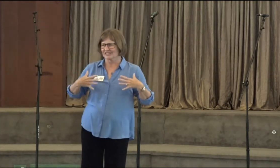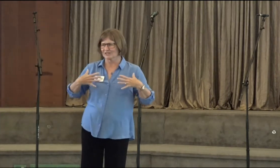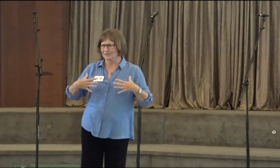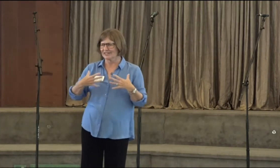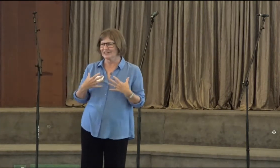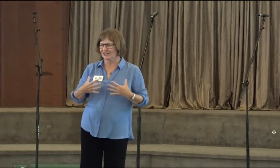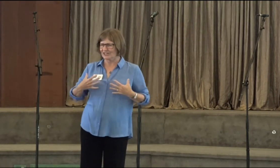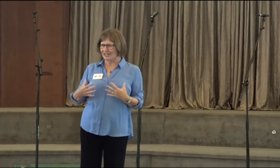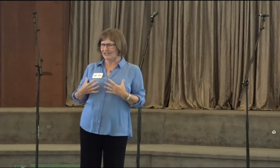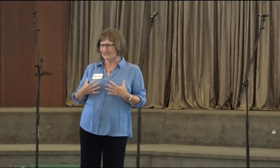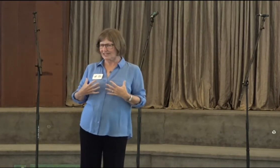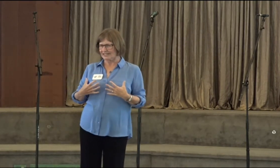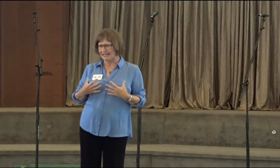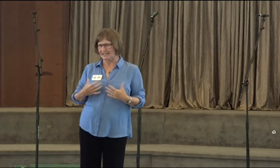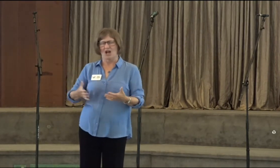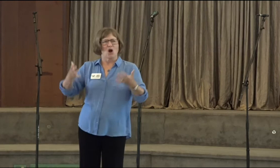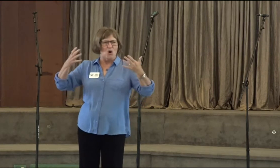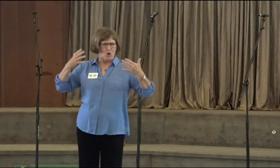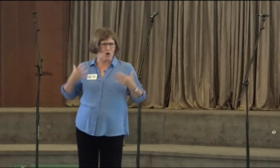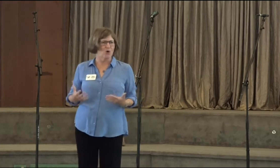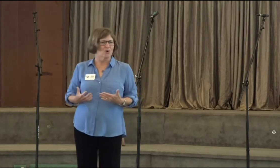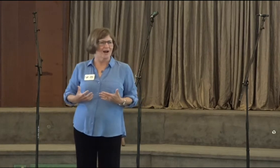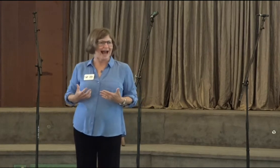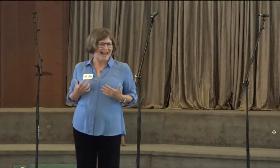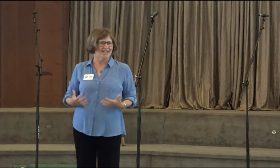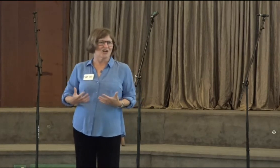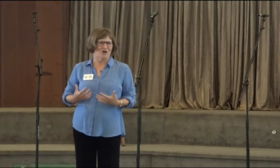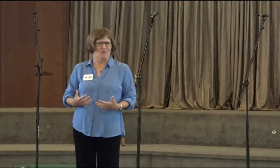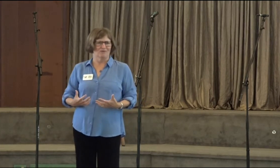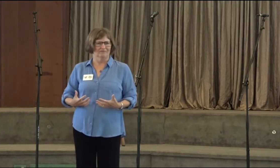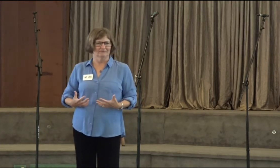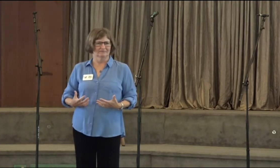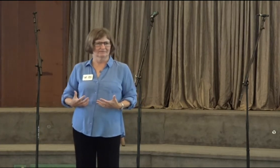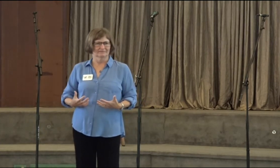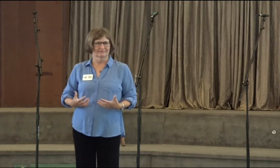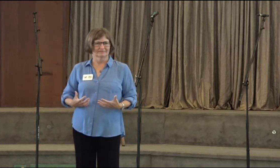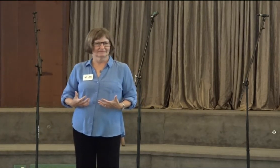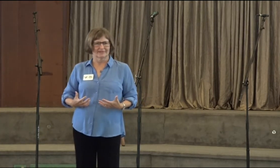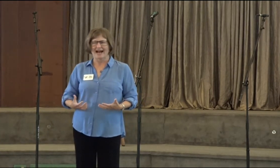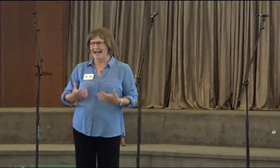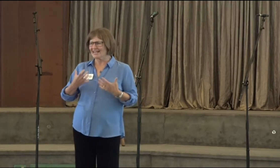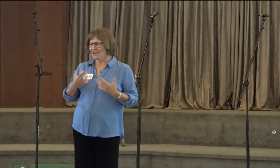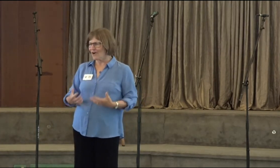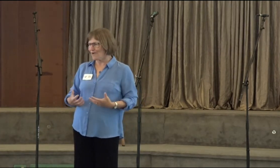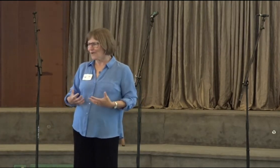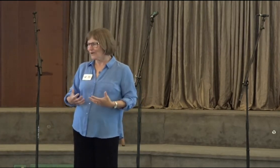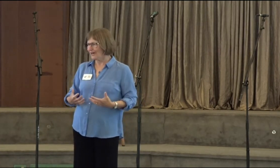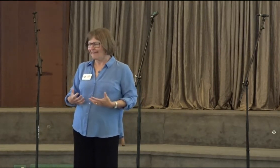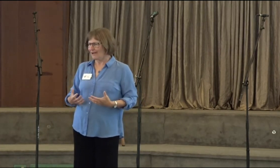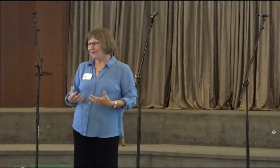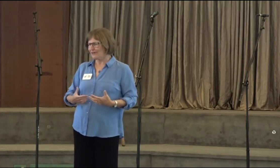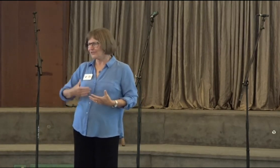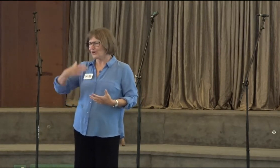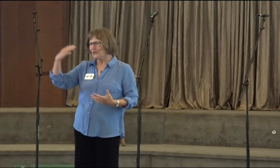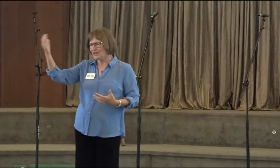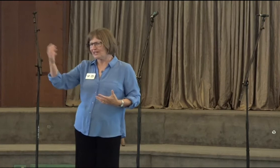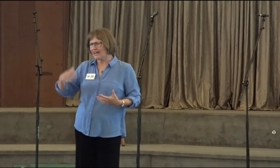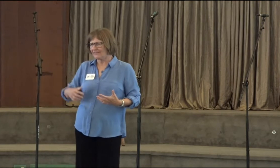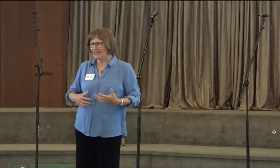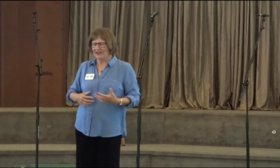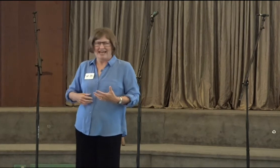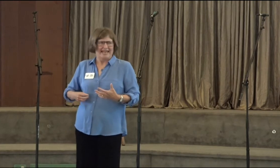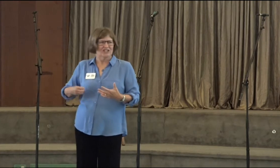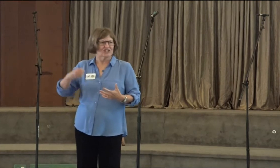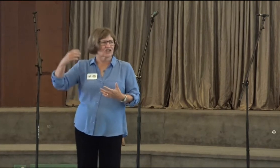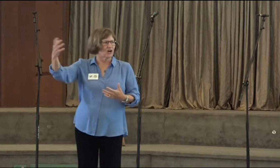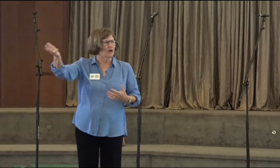consciousness within ourselves that says, I know. I know that whatever's going on